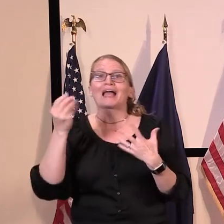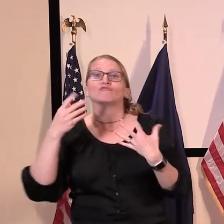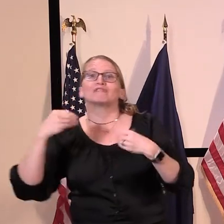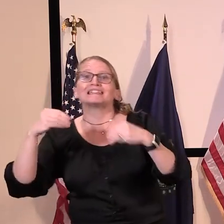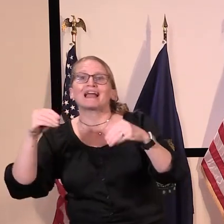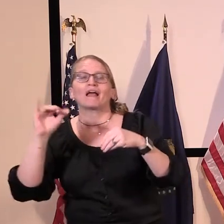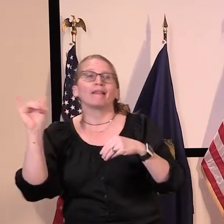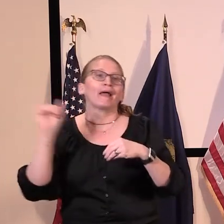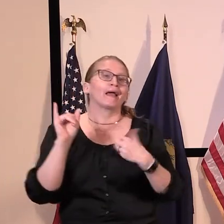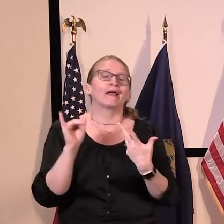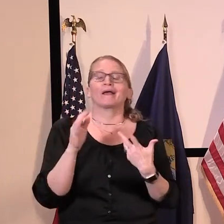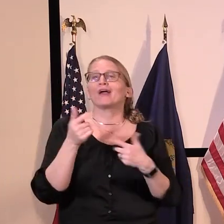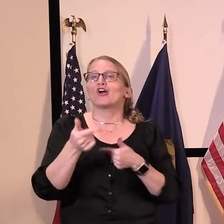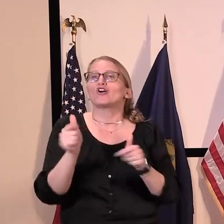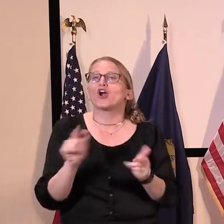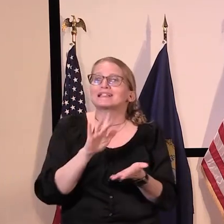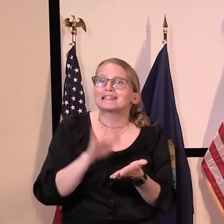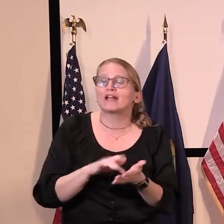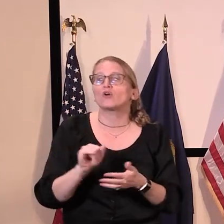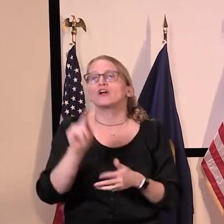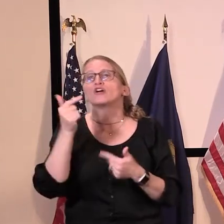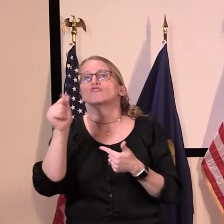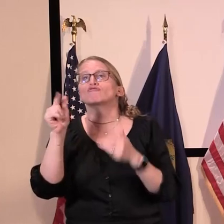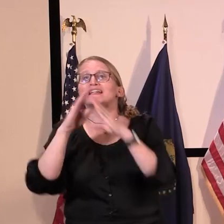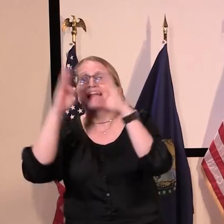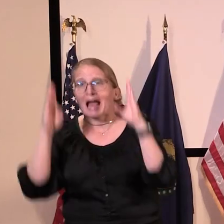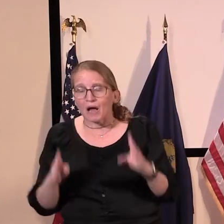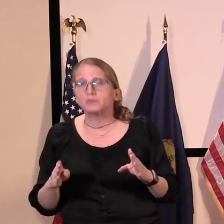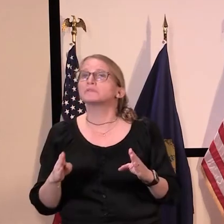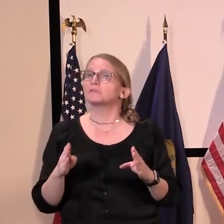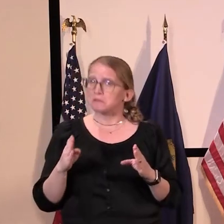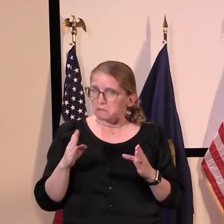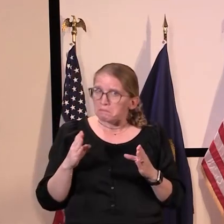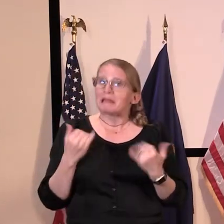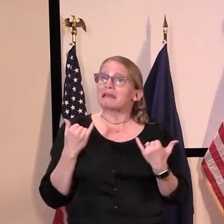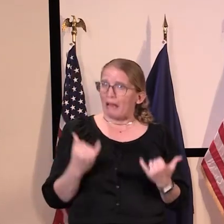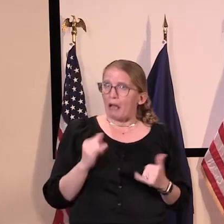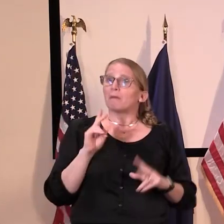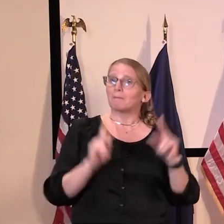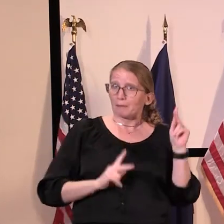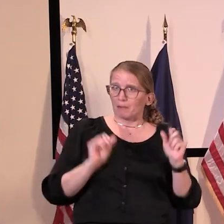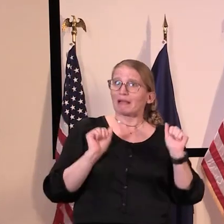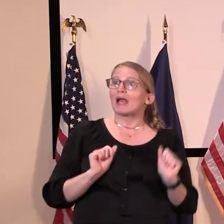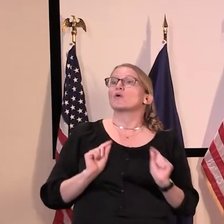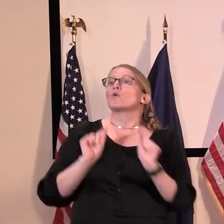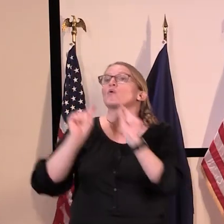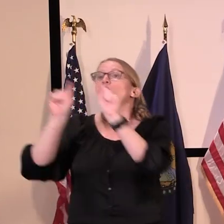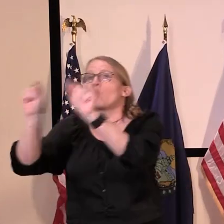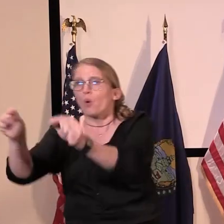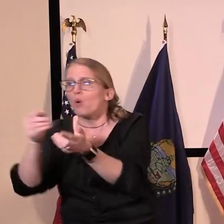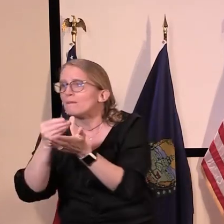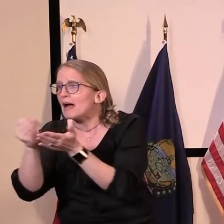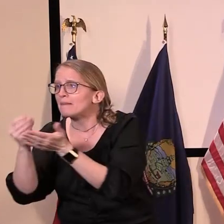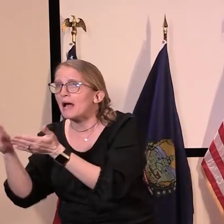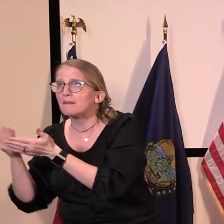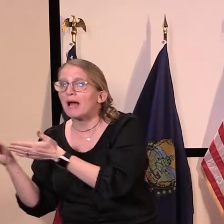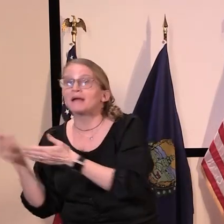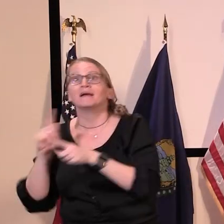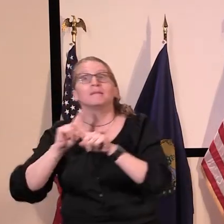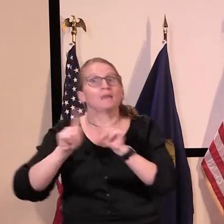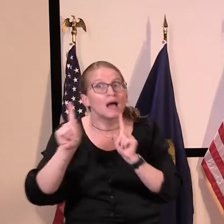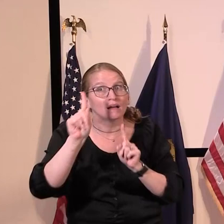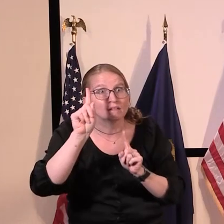greenhouse to allow in-person buying in these outdoor spaces. But no more than 10 people,